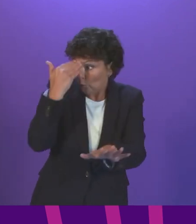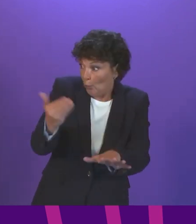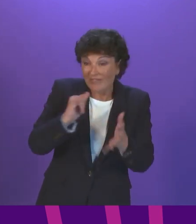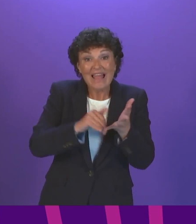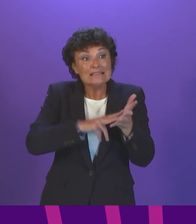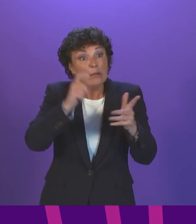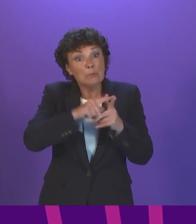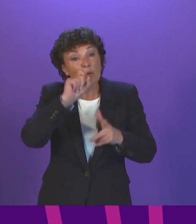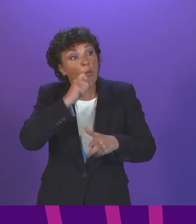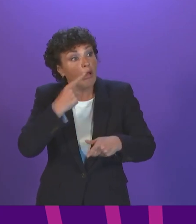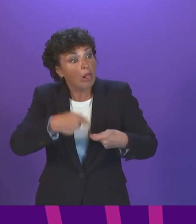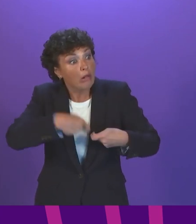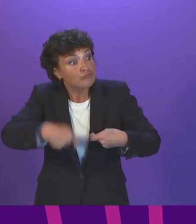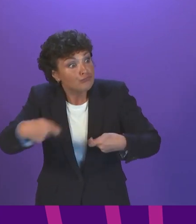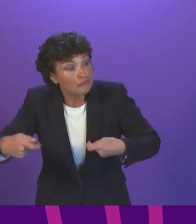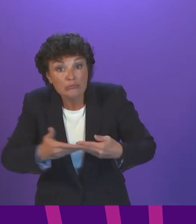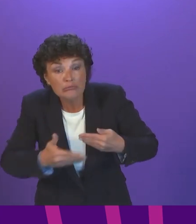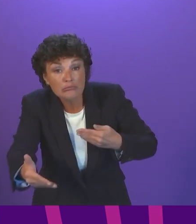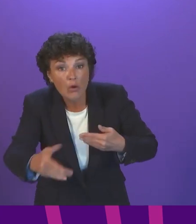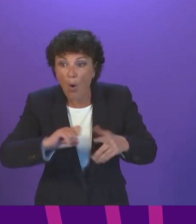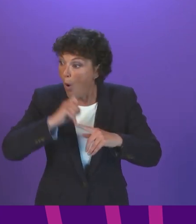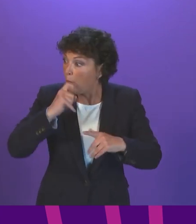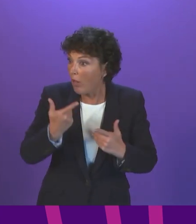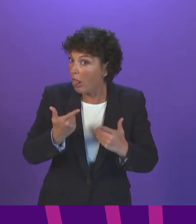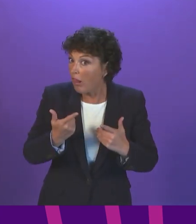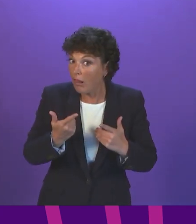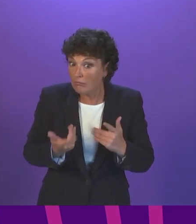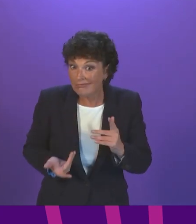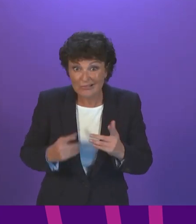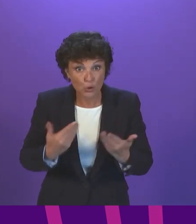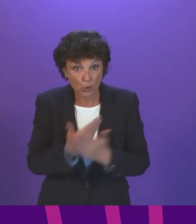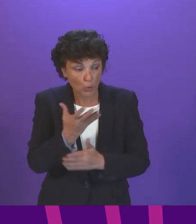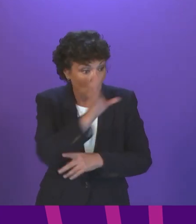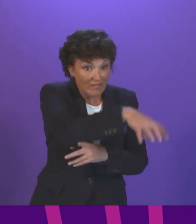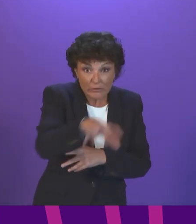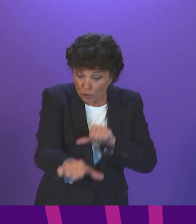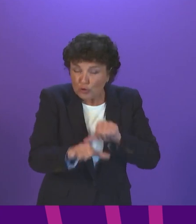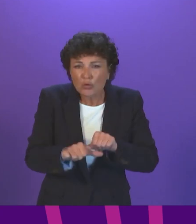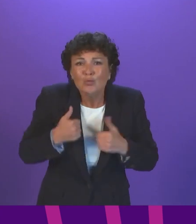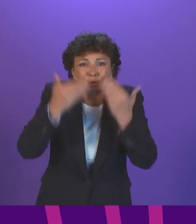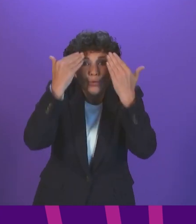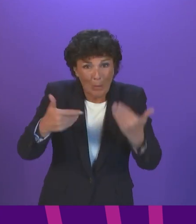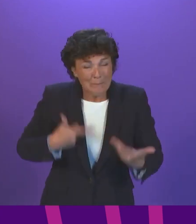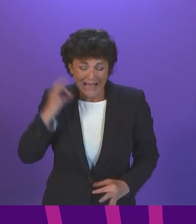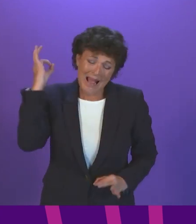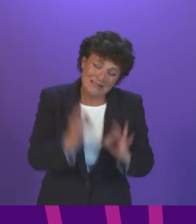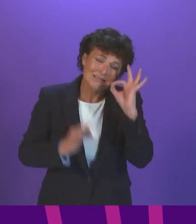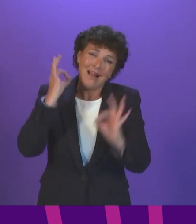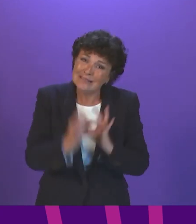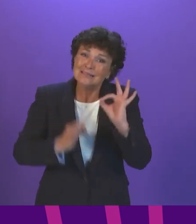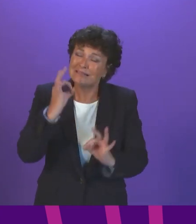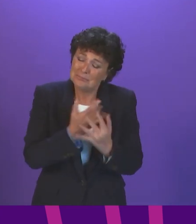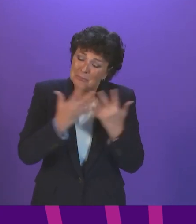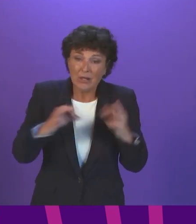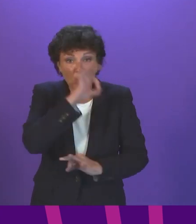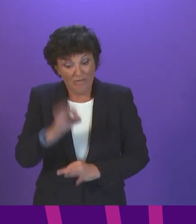them indefinitely or rolling them out to further venues at short notice. We've been asking these questions for a week now